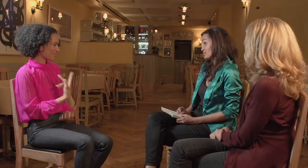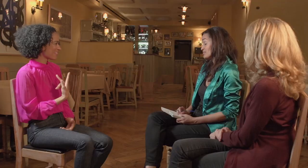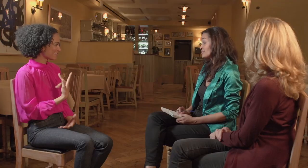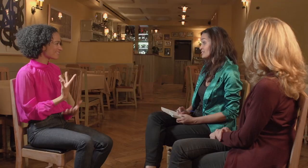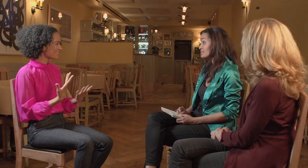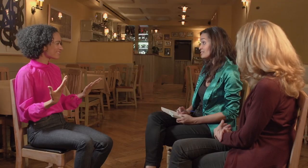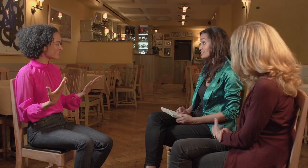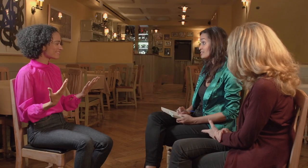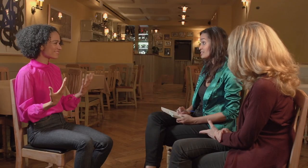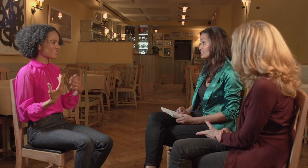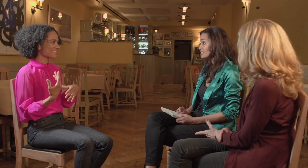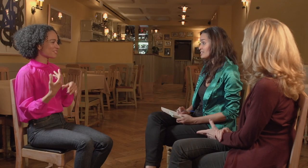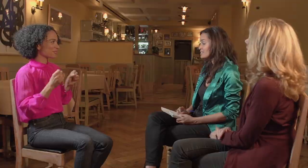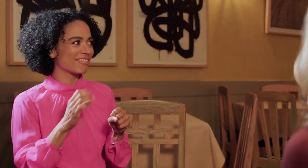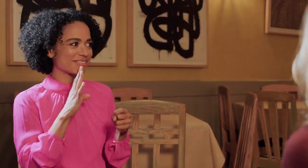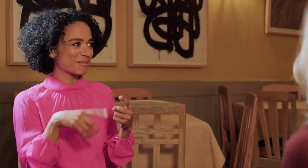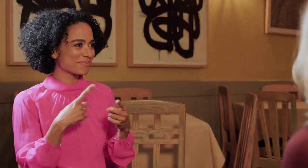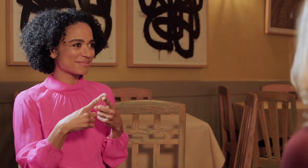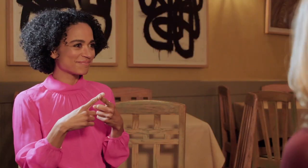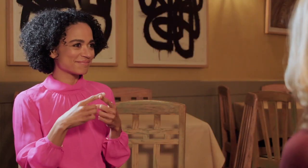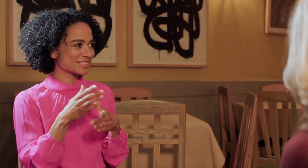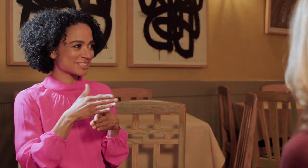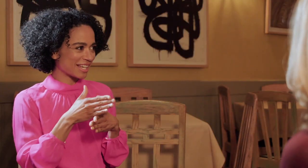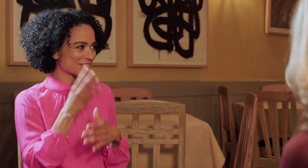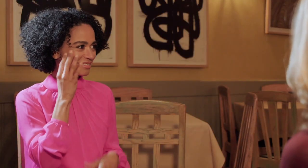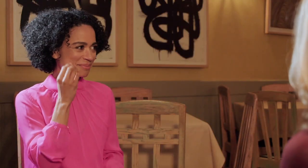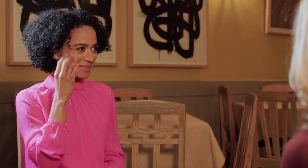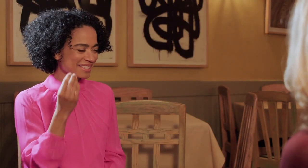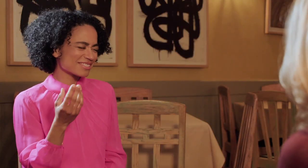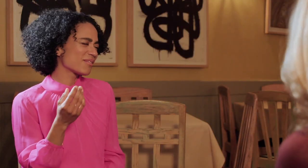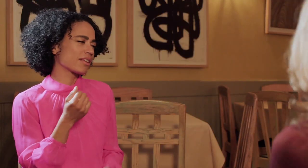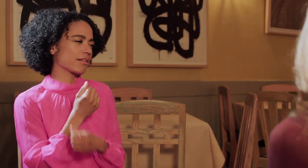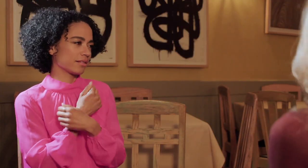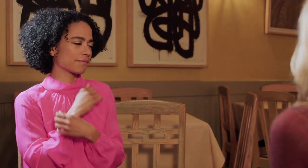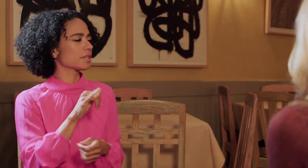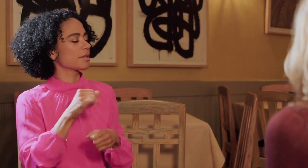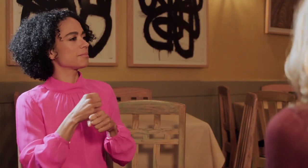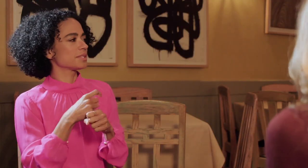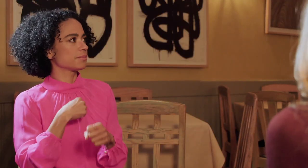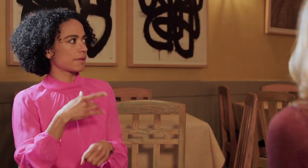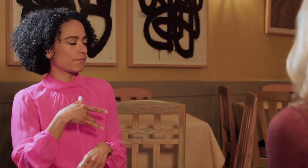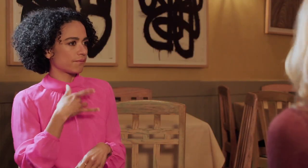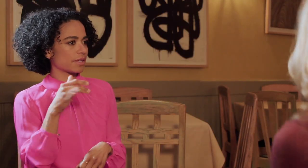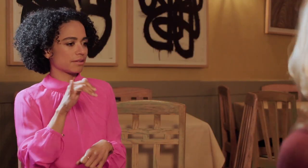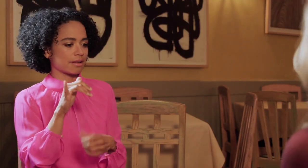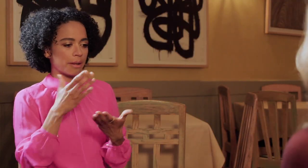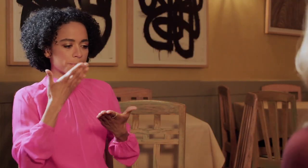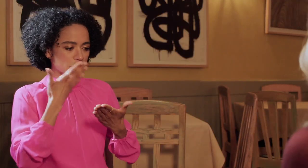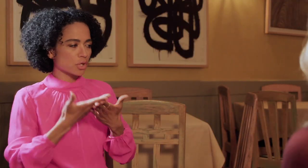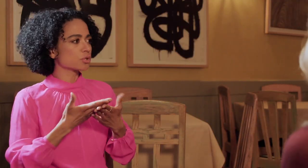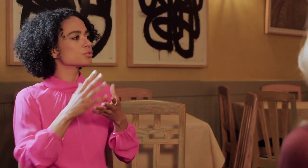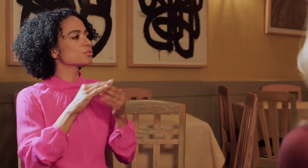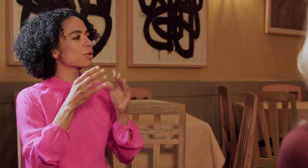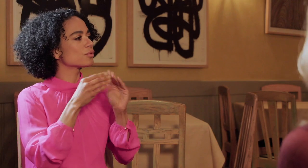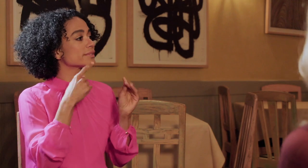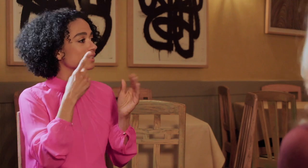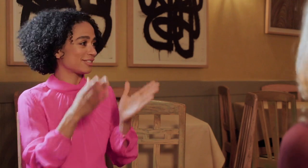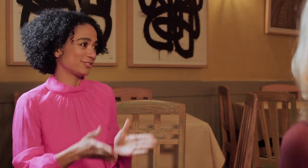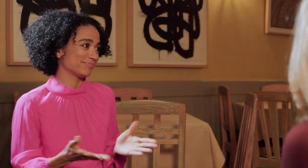There's more opportunities to share with other people and share something. We share experiences. love that. It makes me feel like I'm a good